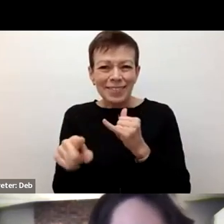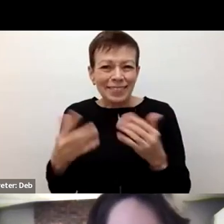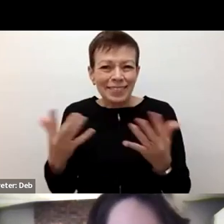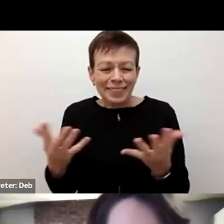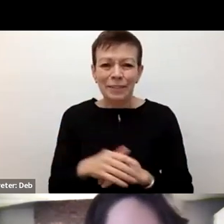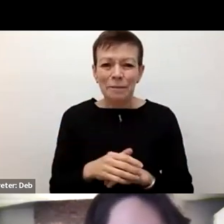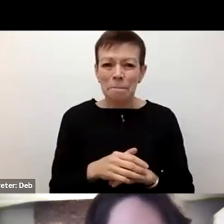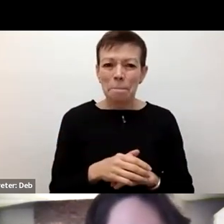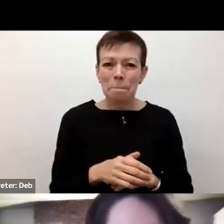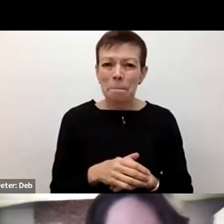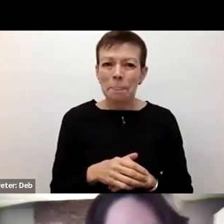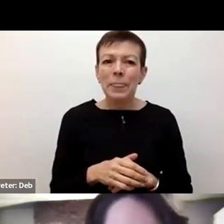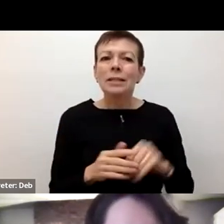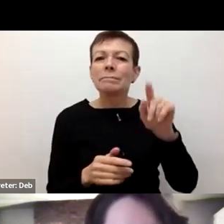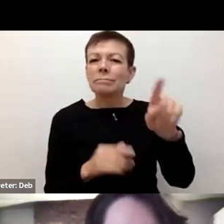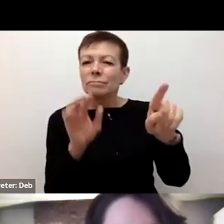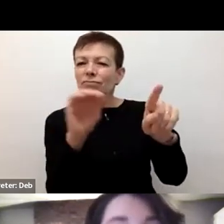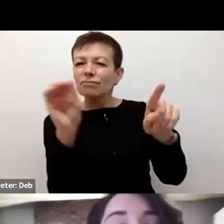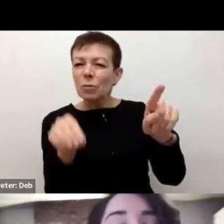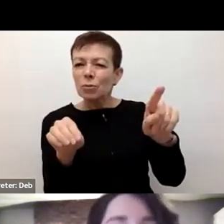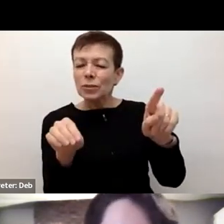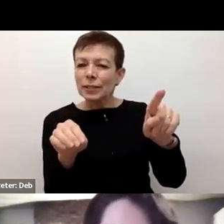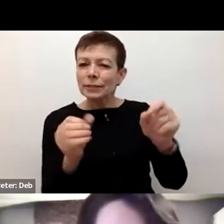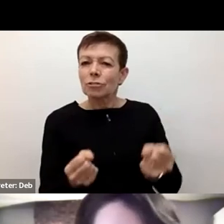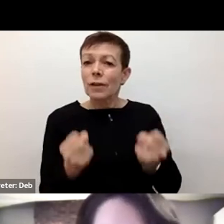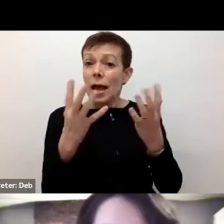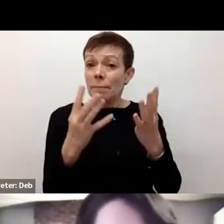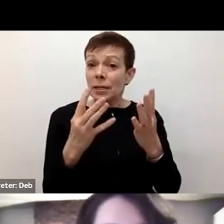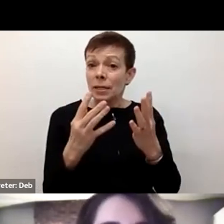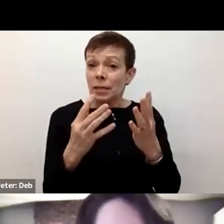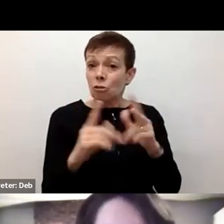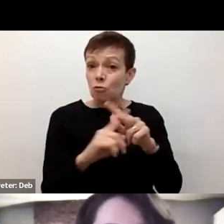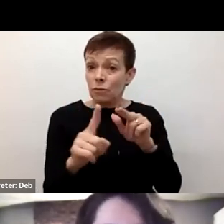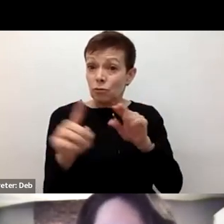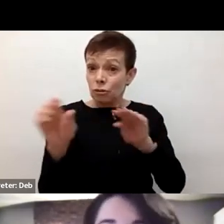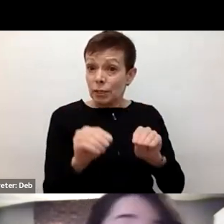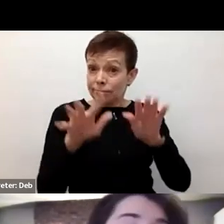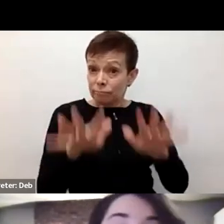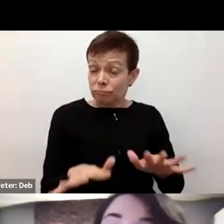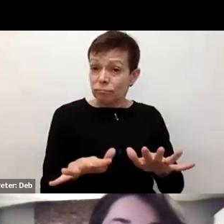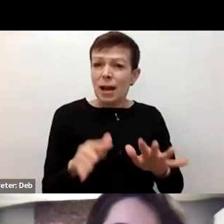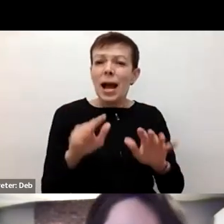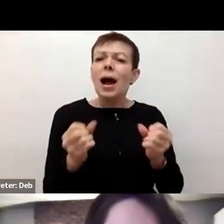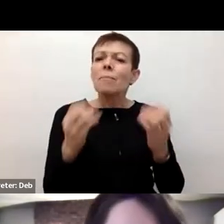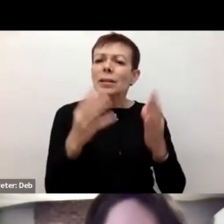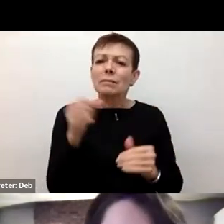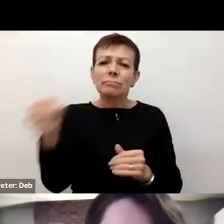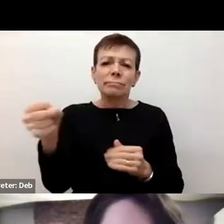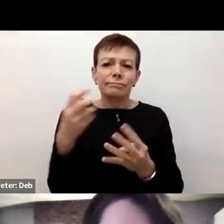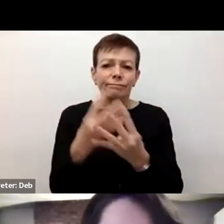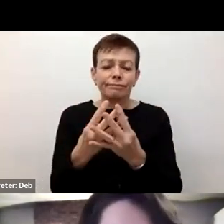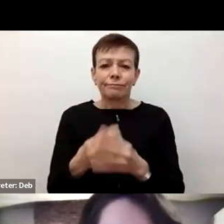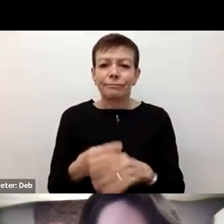It was about the percentage of refugee claimants at that expectation. Right. We don't know because